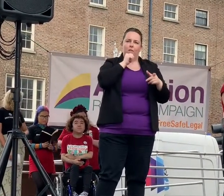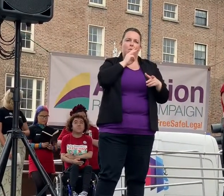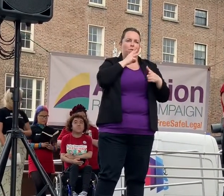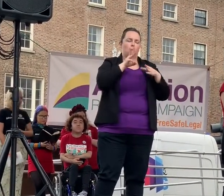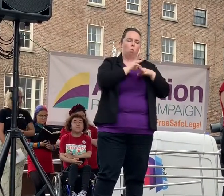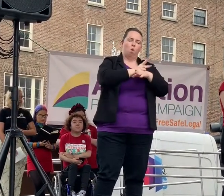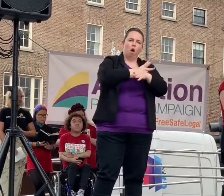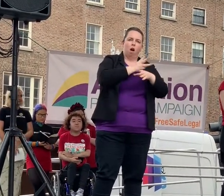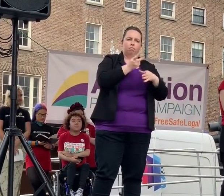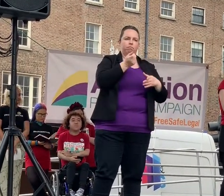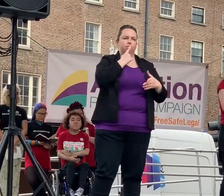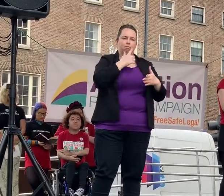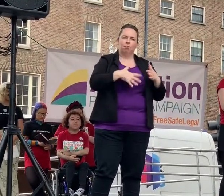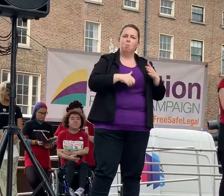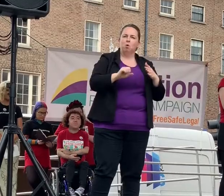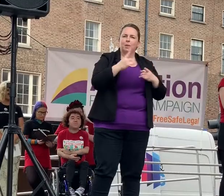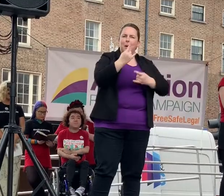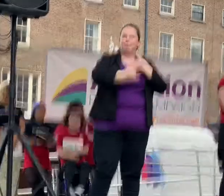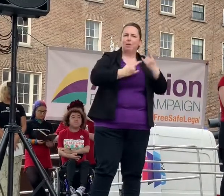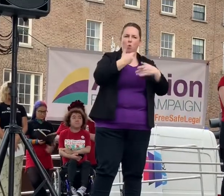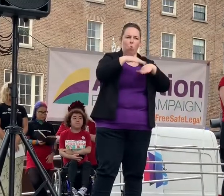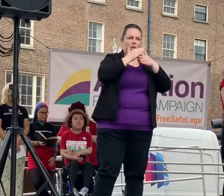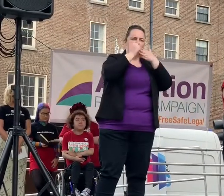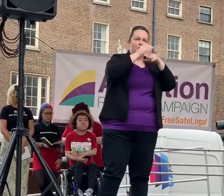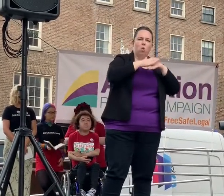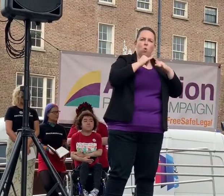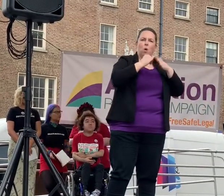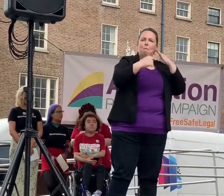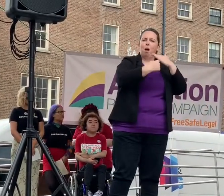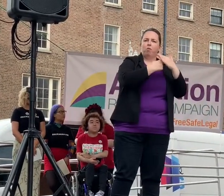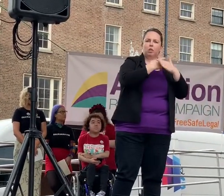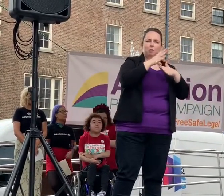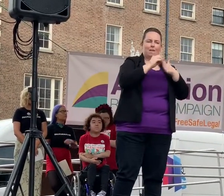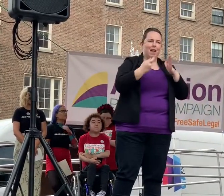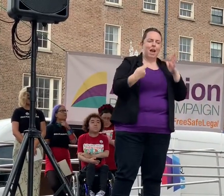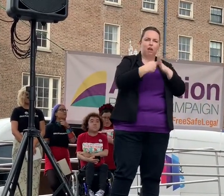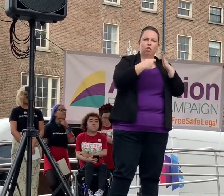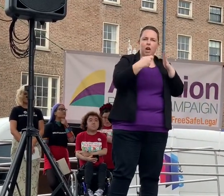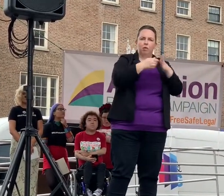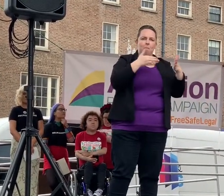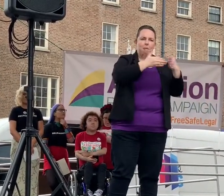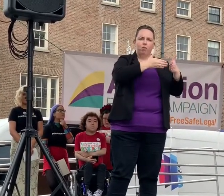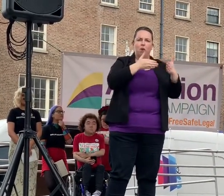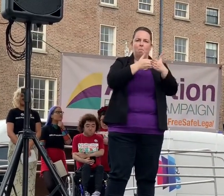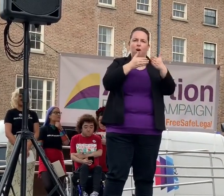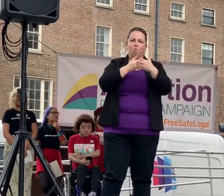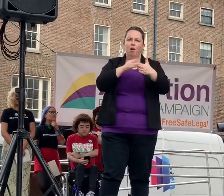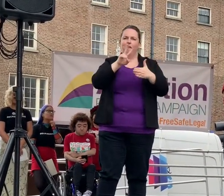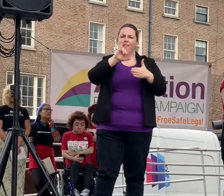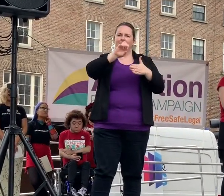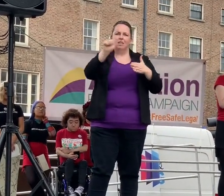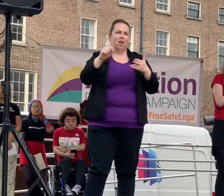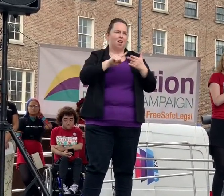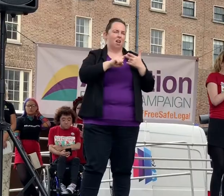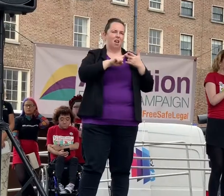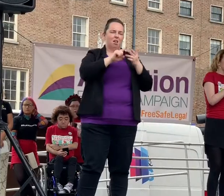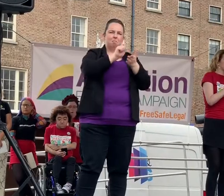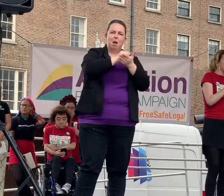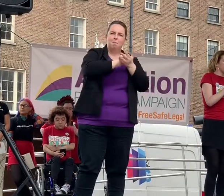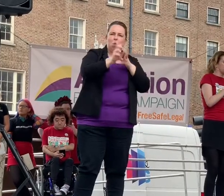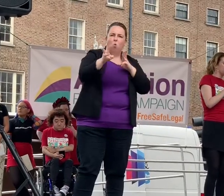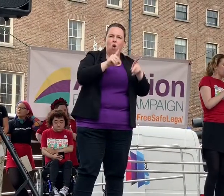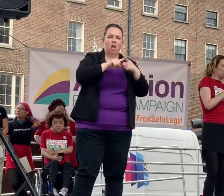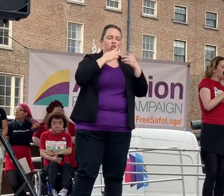have their abortions? Where is the support for migrants who have to face extra hurdles of visas, bureaucracy and systemic